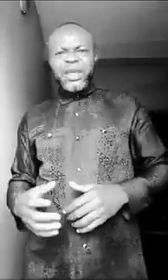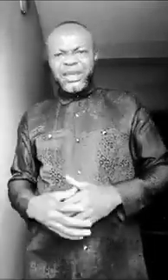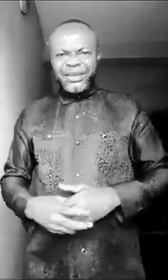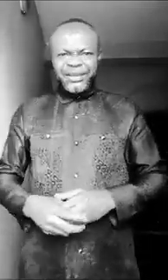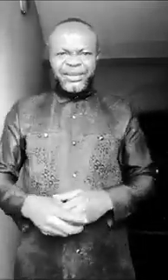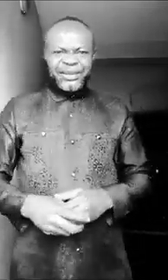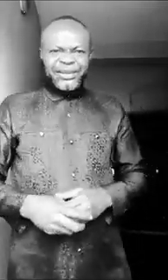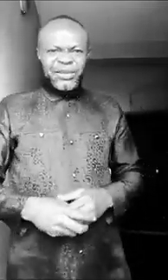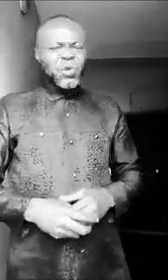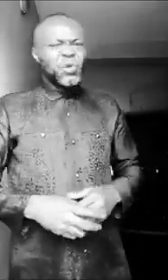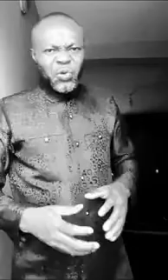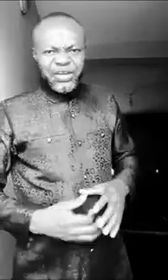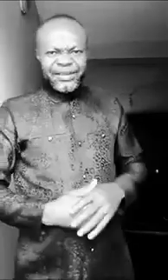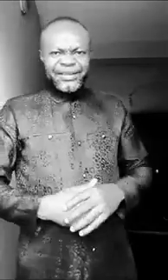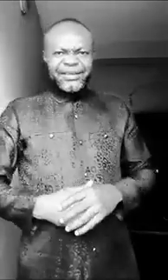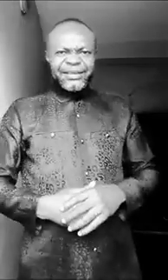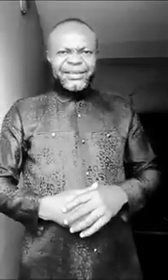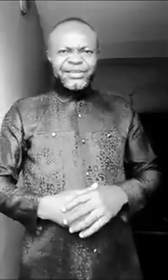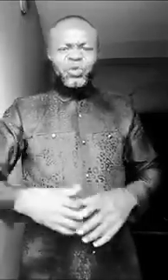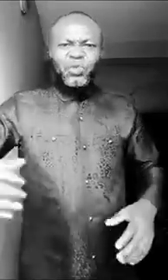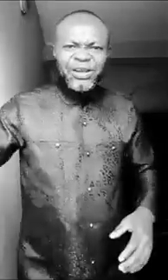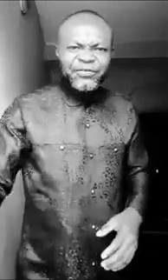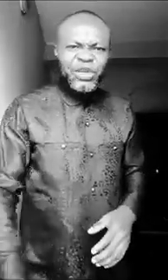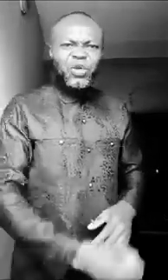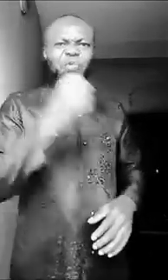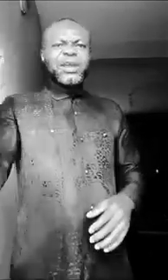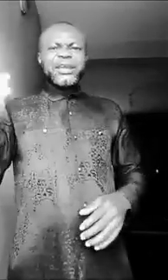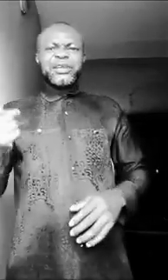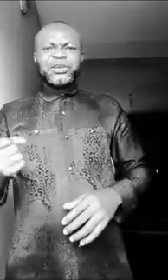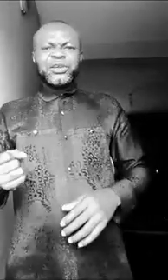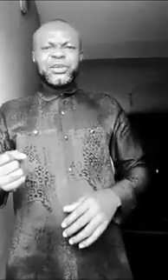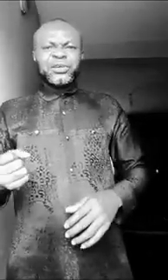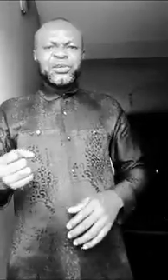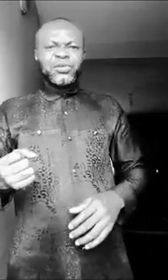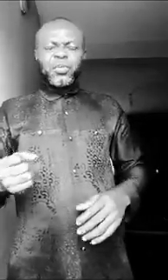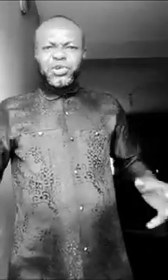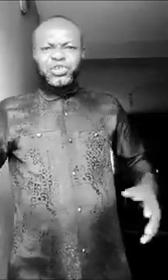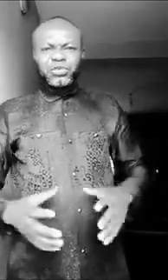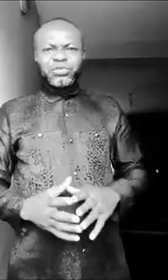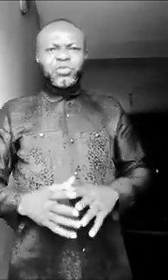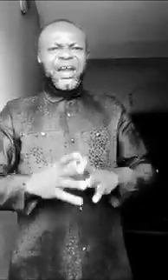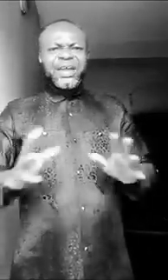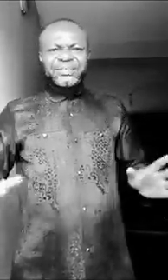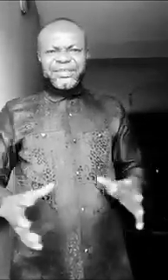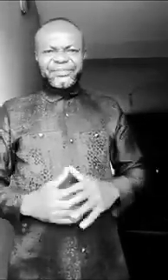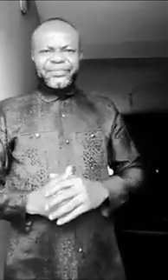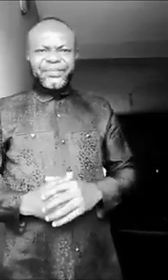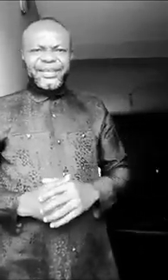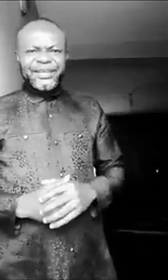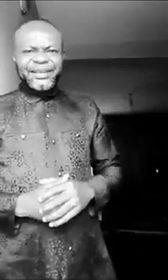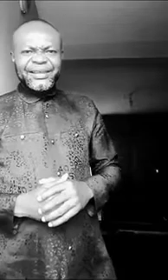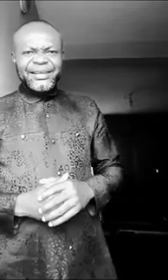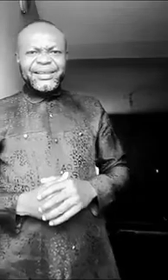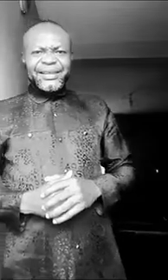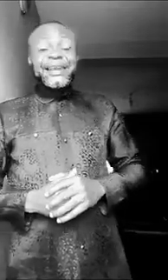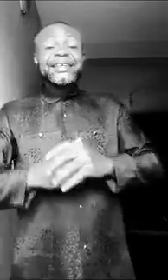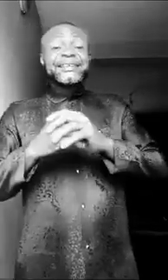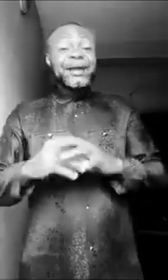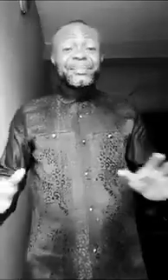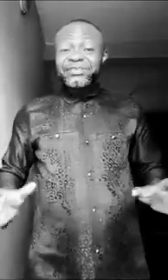your glory. Someone I've taken away your protection. You are empty. Anything can penetrate